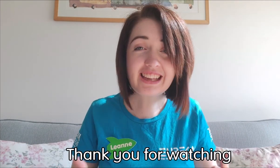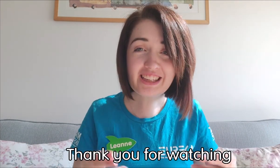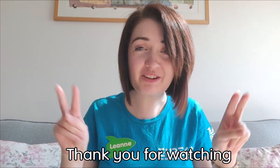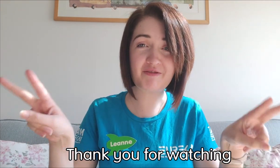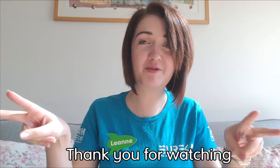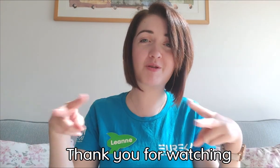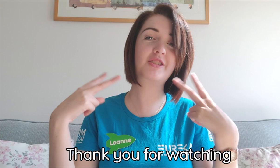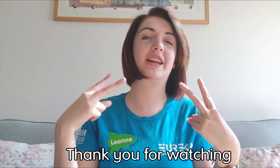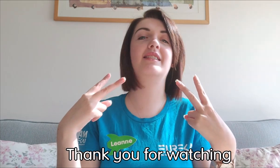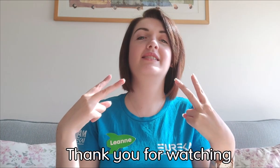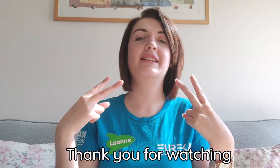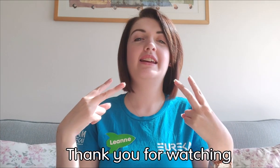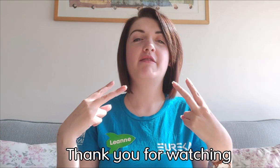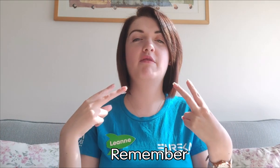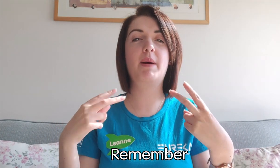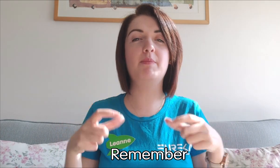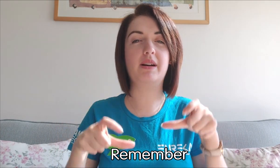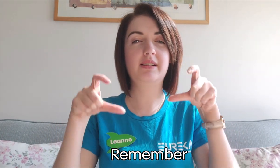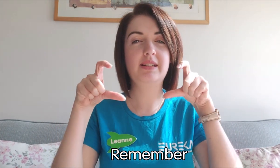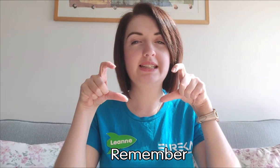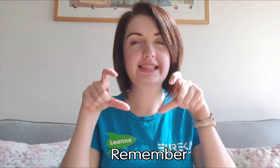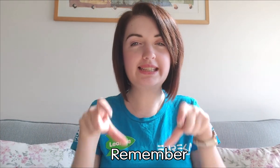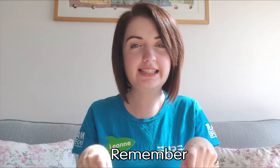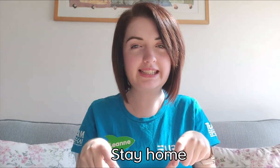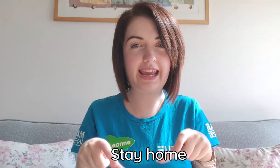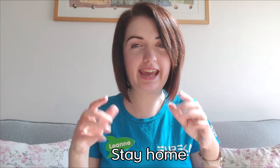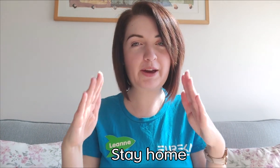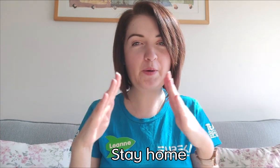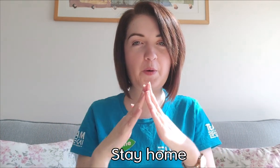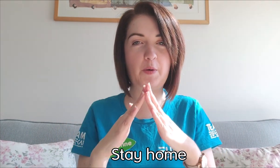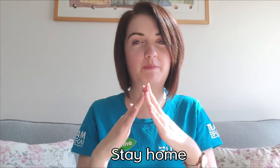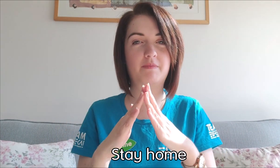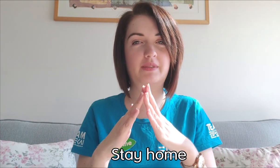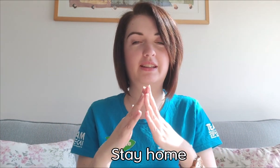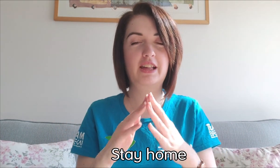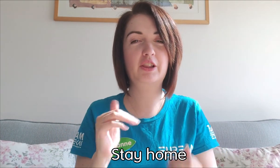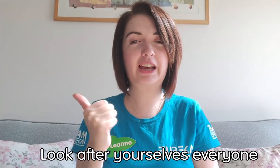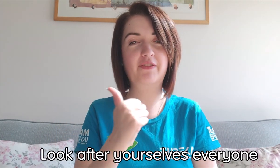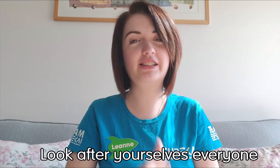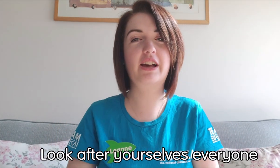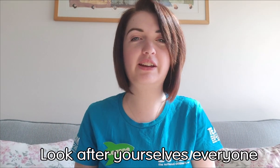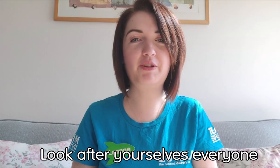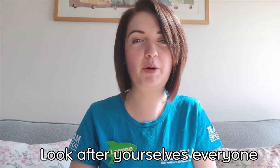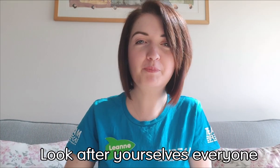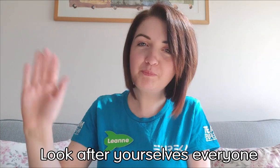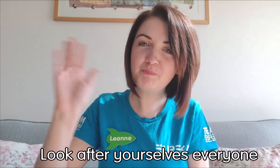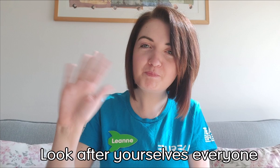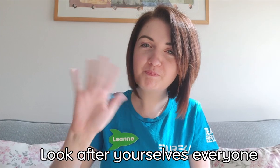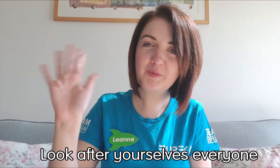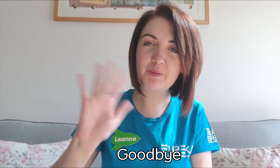Thank you for watching. Remember, stay whole. Look after yourselves, everyone. Goodbye.